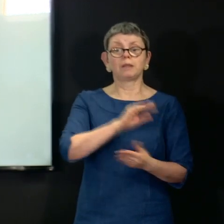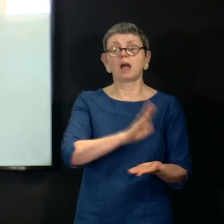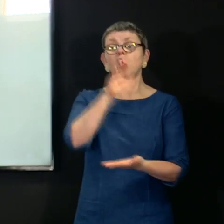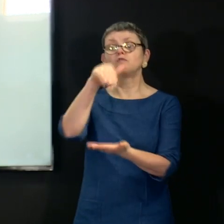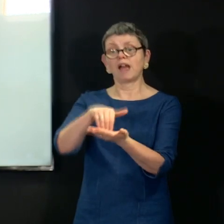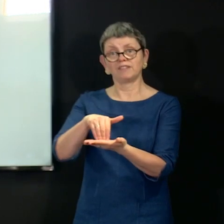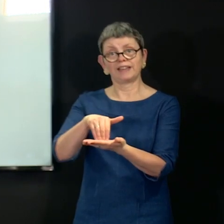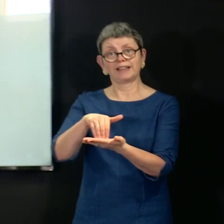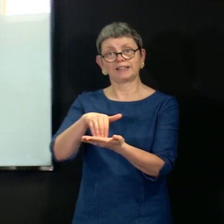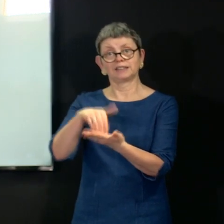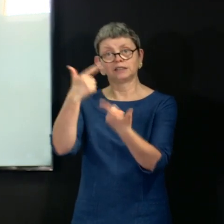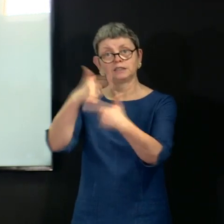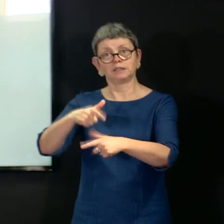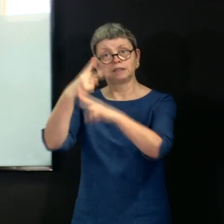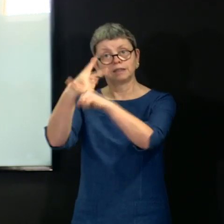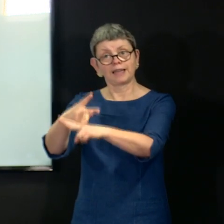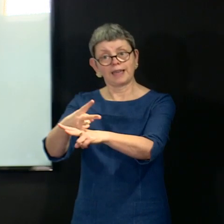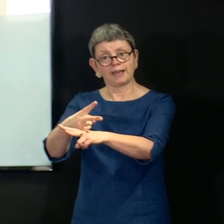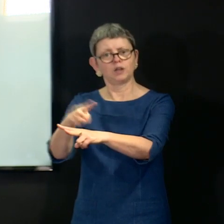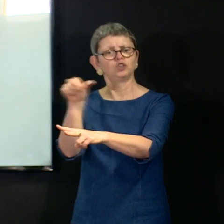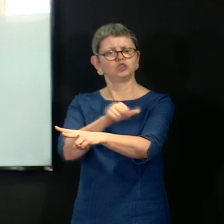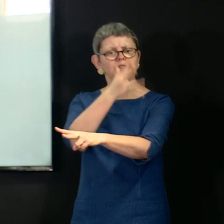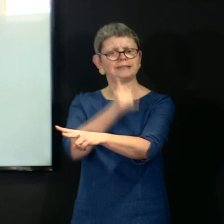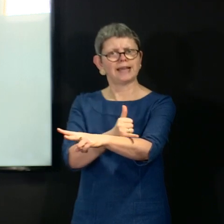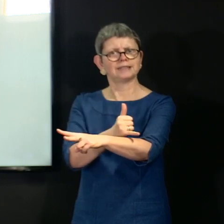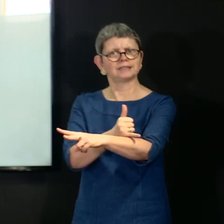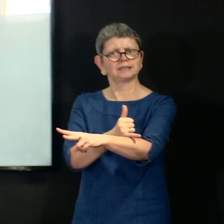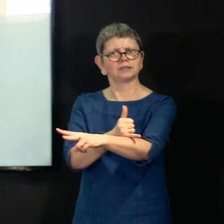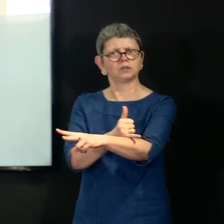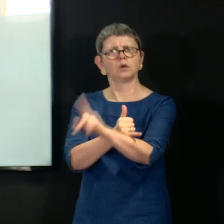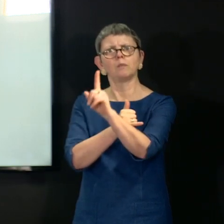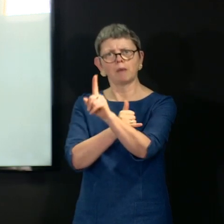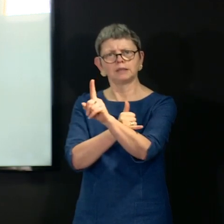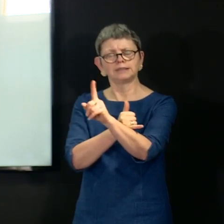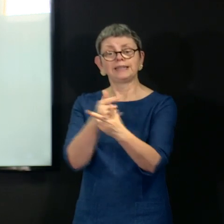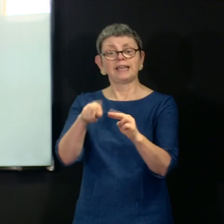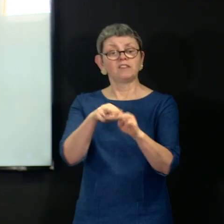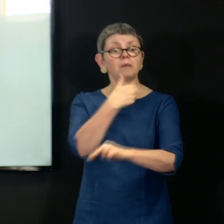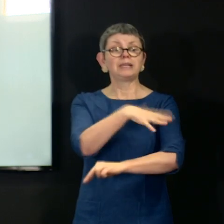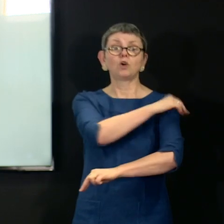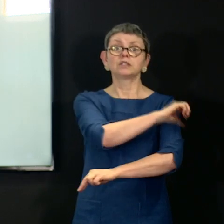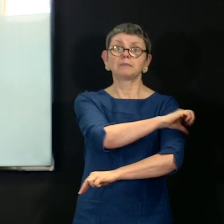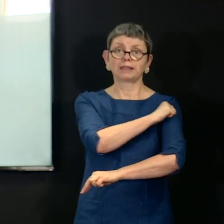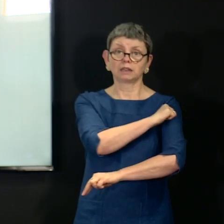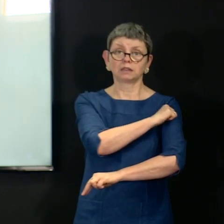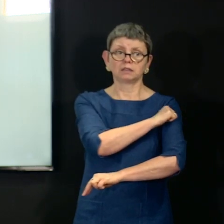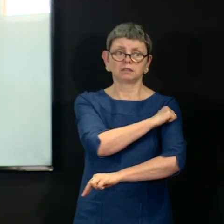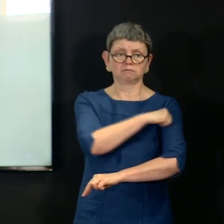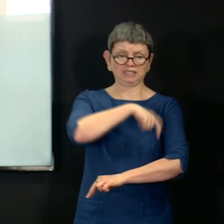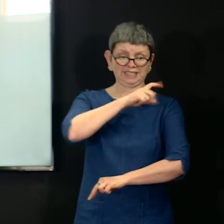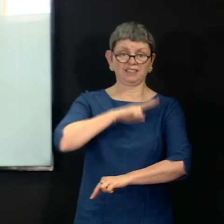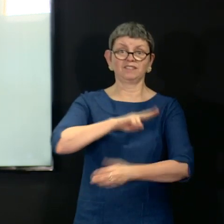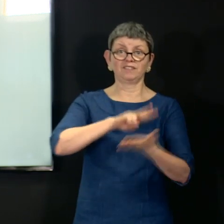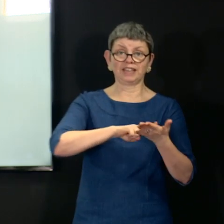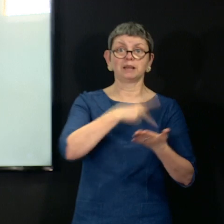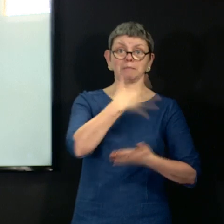should be tested, except where they are a discharge from hospital, where they've been in hospital for COVID-19,